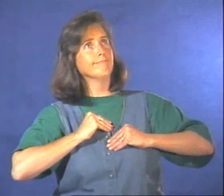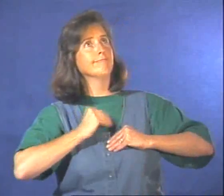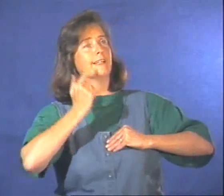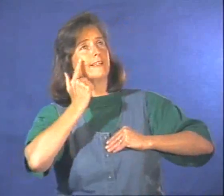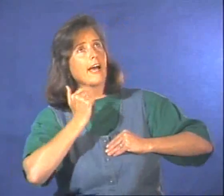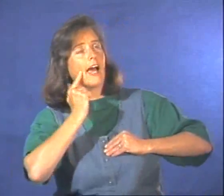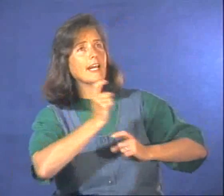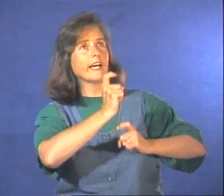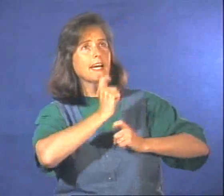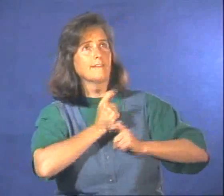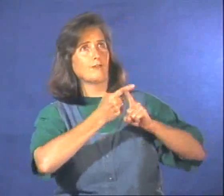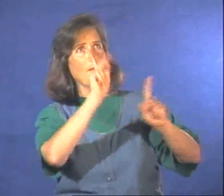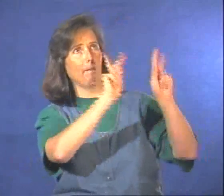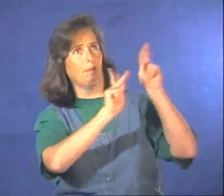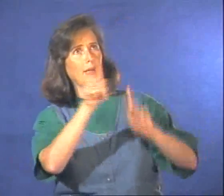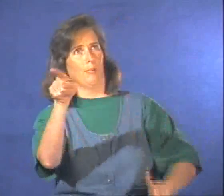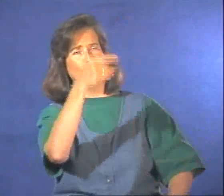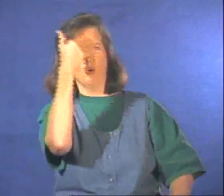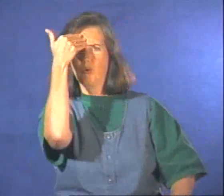Never take gifts from strangers.